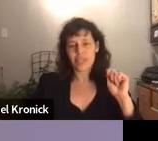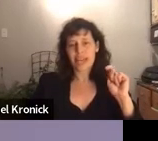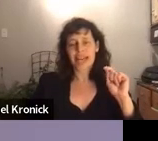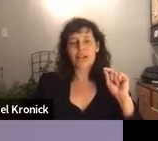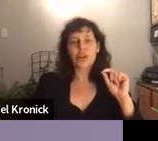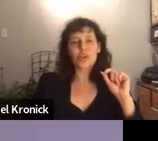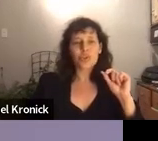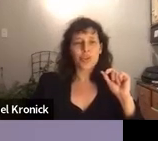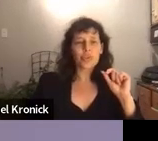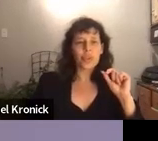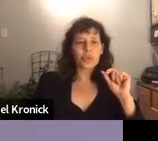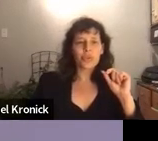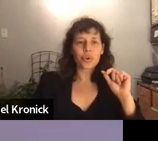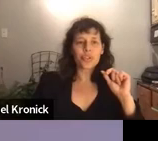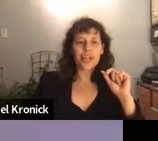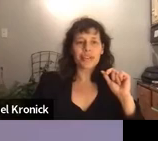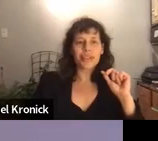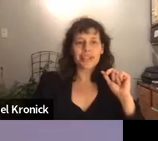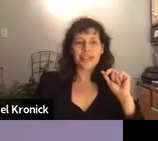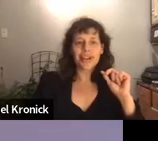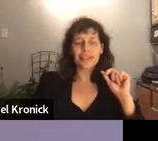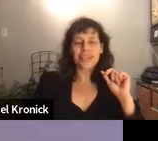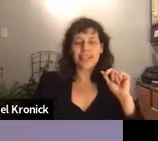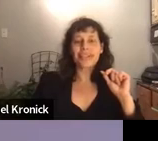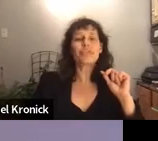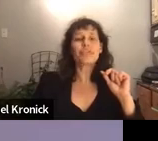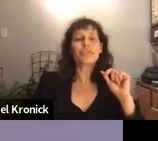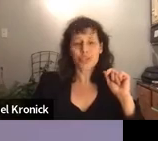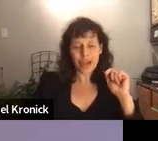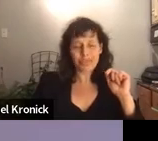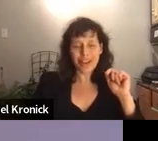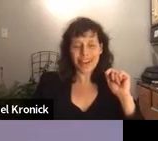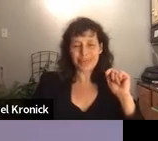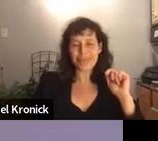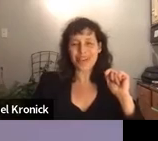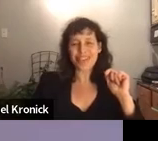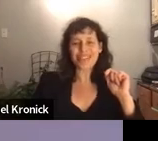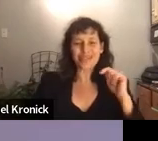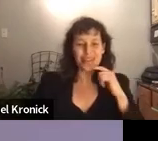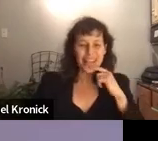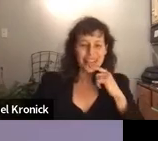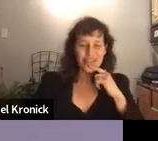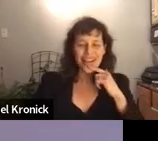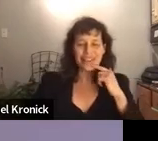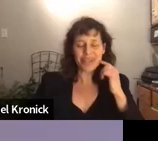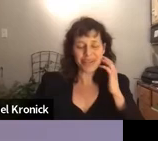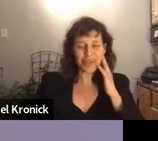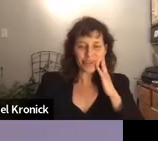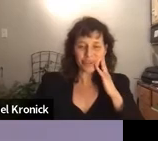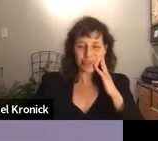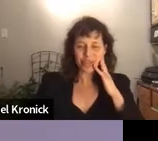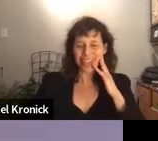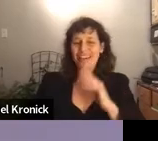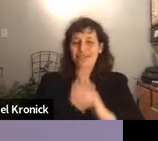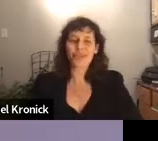And I close with the words of an even older rabbi. Rabbi Waskow is about 85, but I